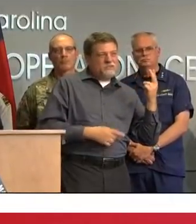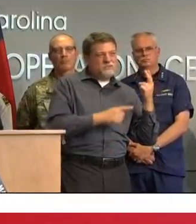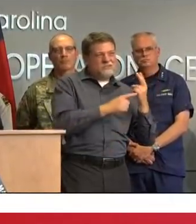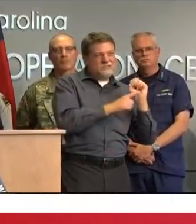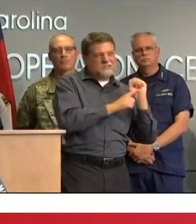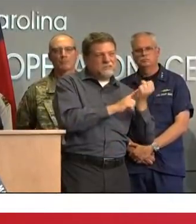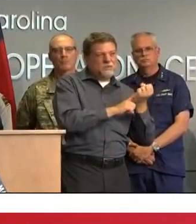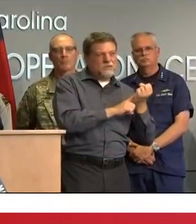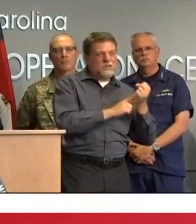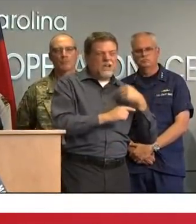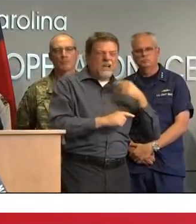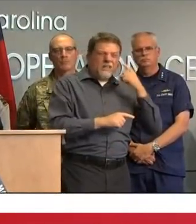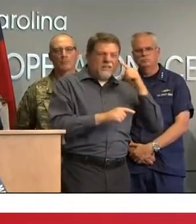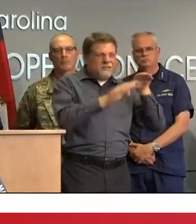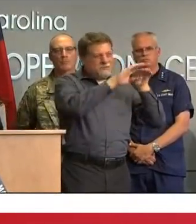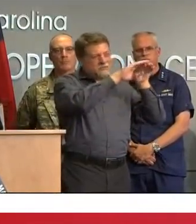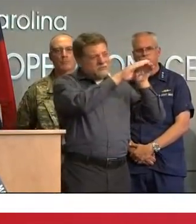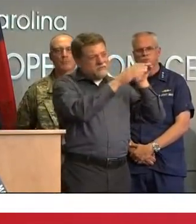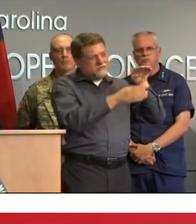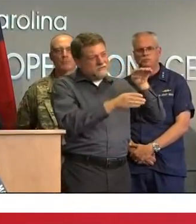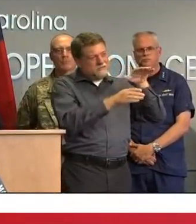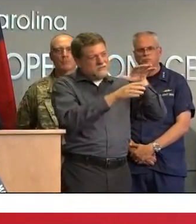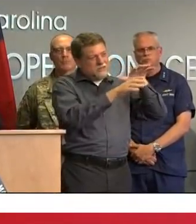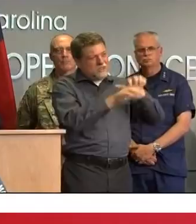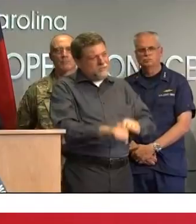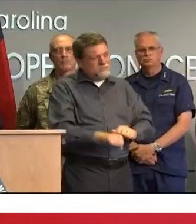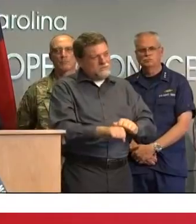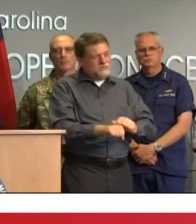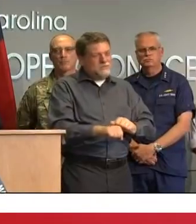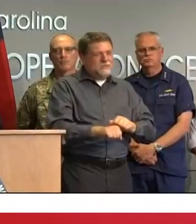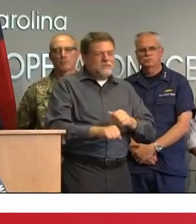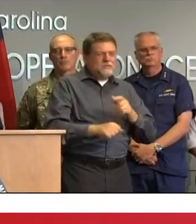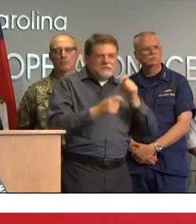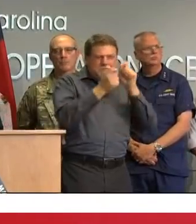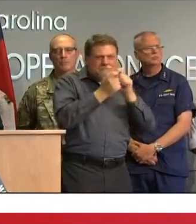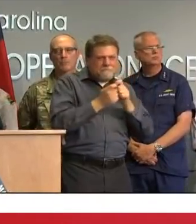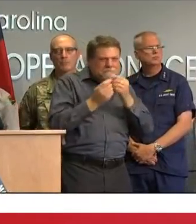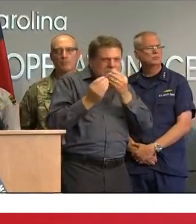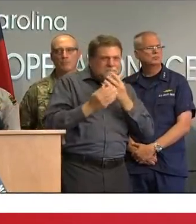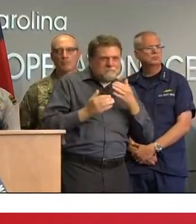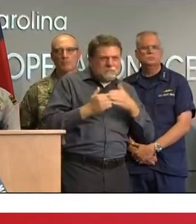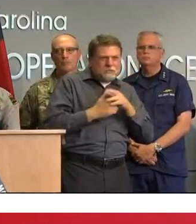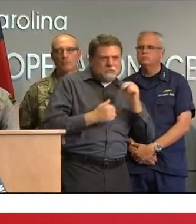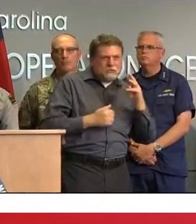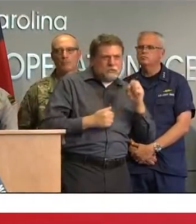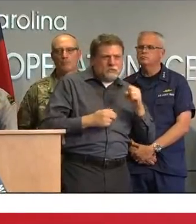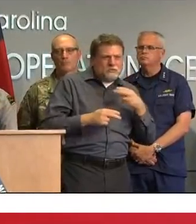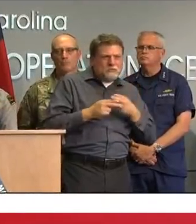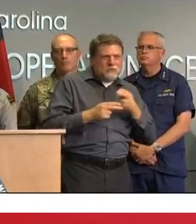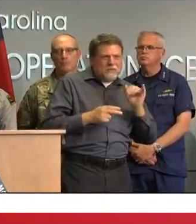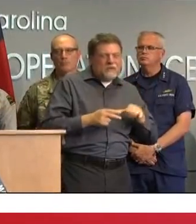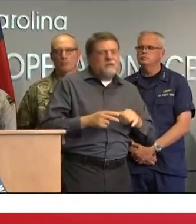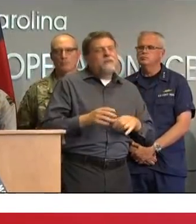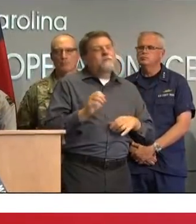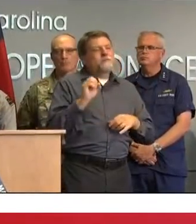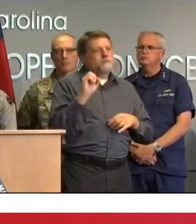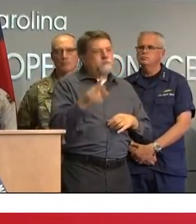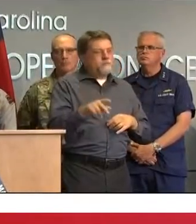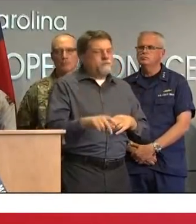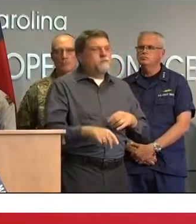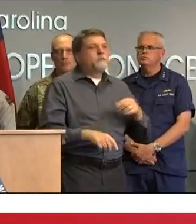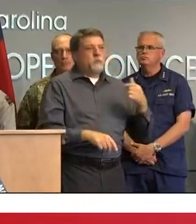slope had collapsed that's down in sutton who gives any more information about that we do know that there was a breach